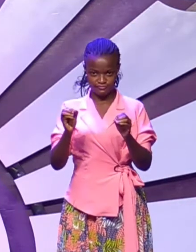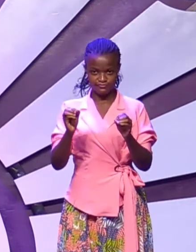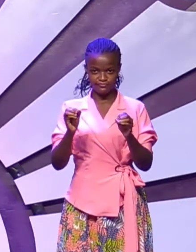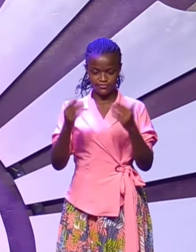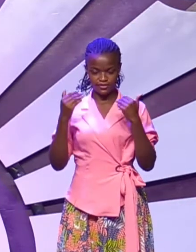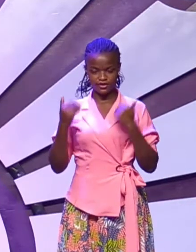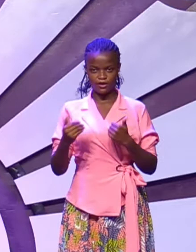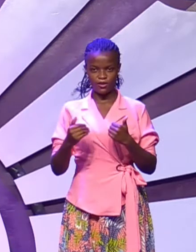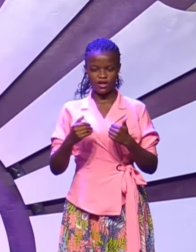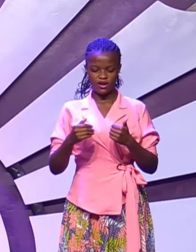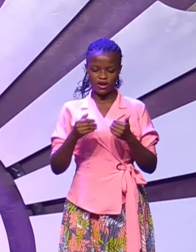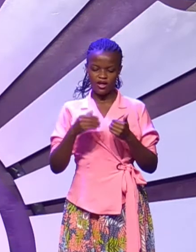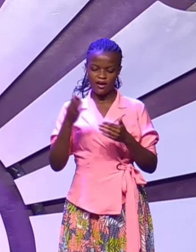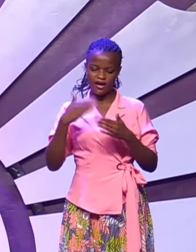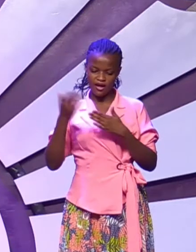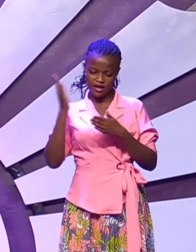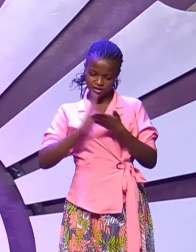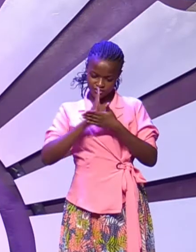I will define it later.